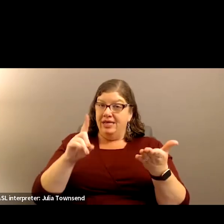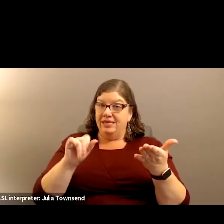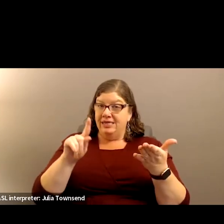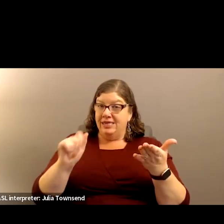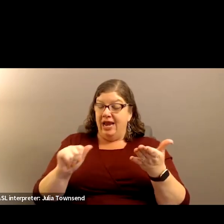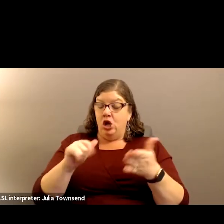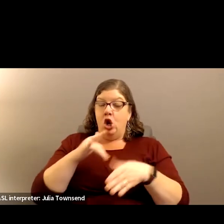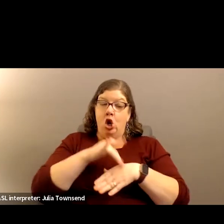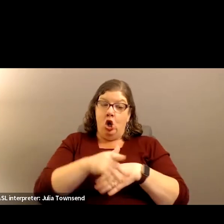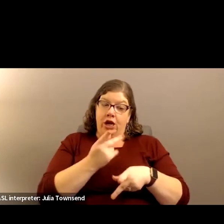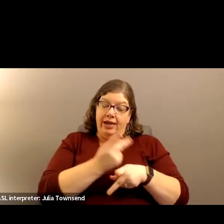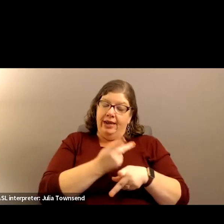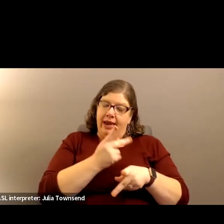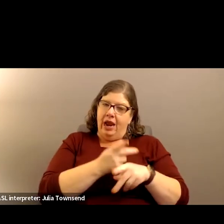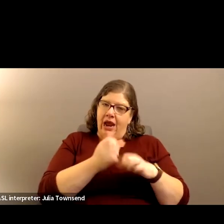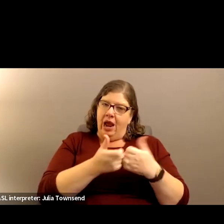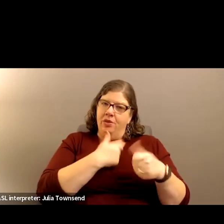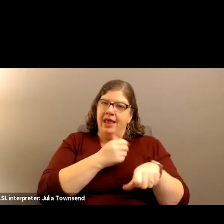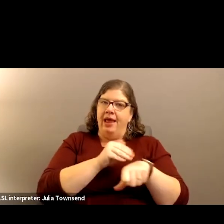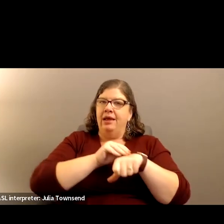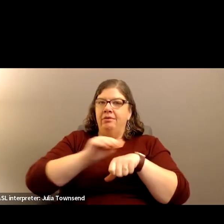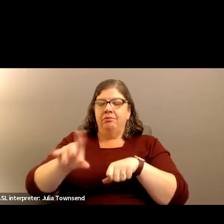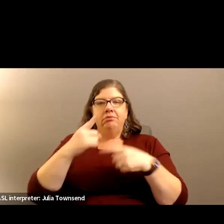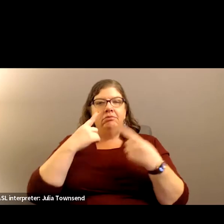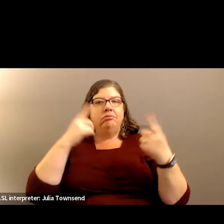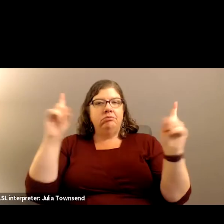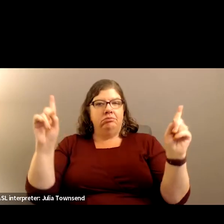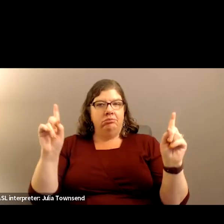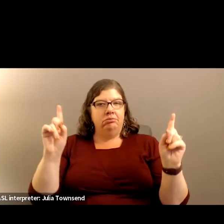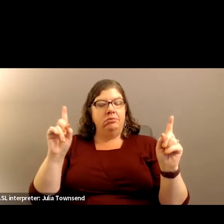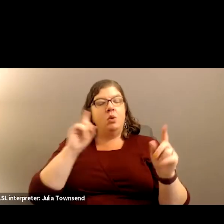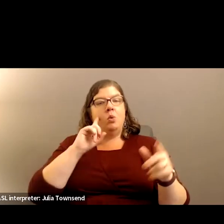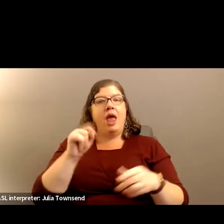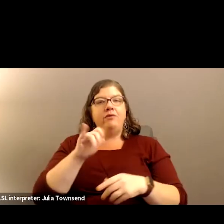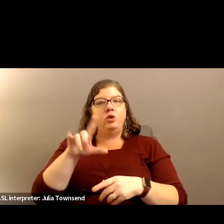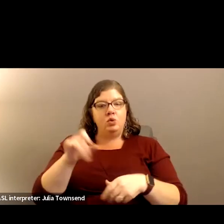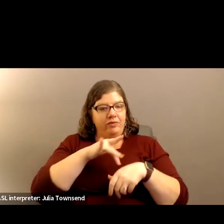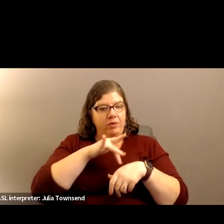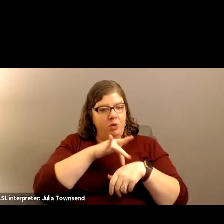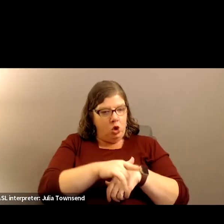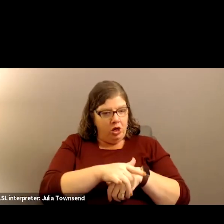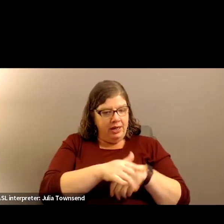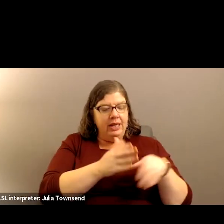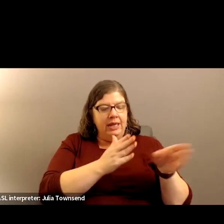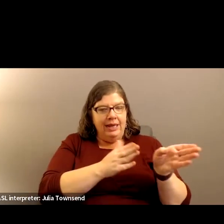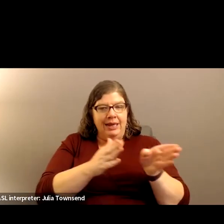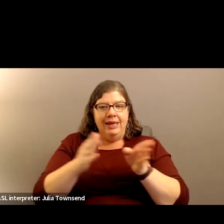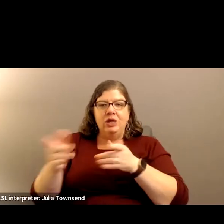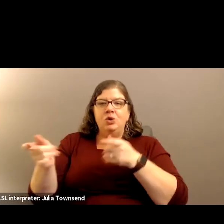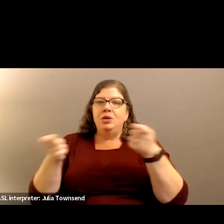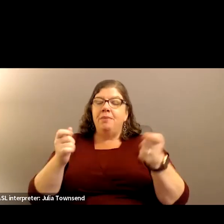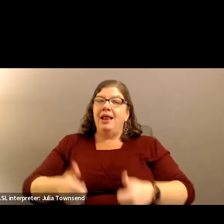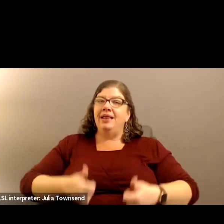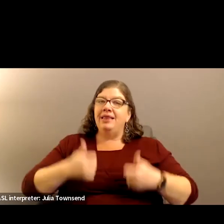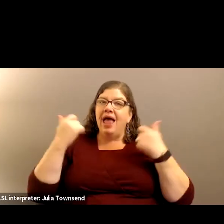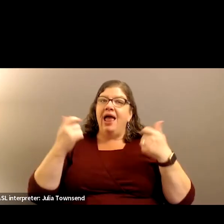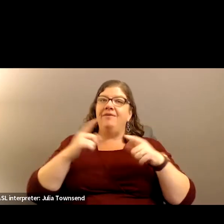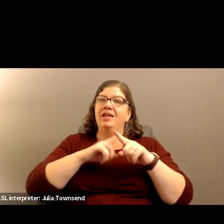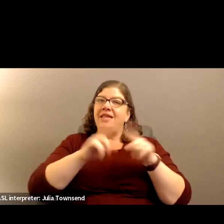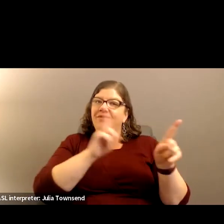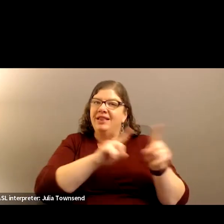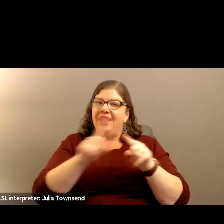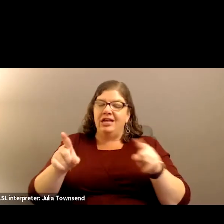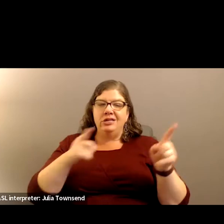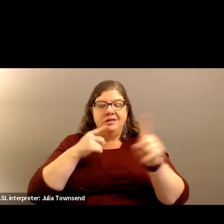early care can really play a huge part in that and so that you have tools from the early on to deal with this because life has those different things. are certain